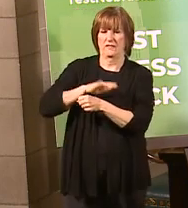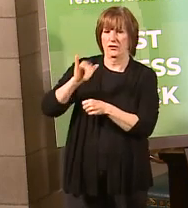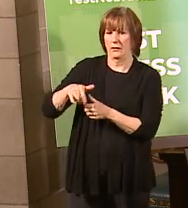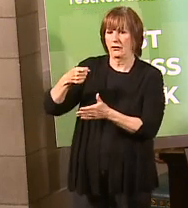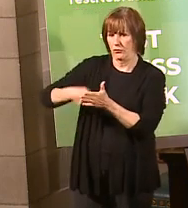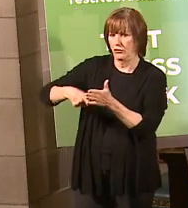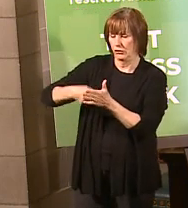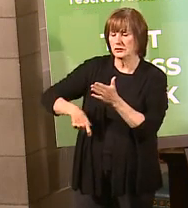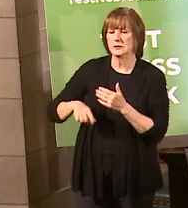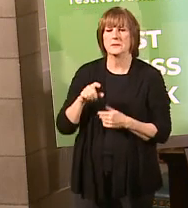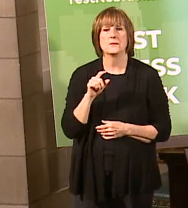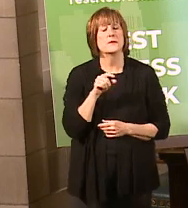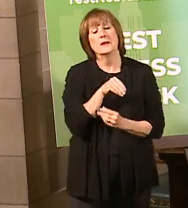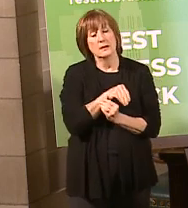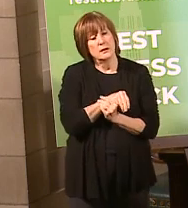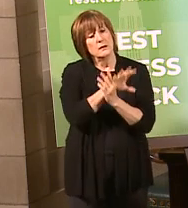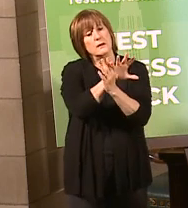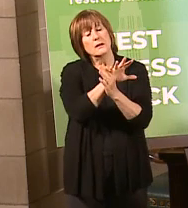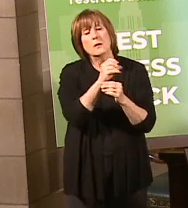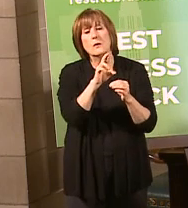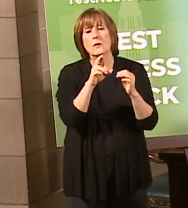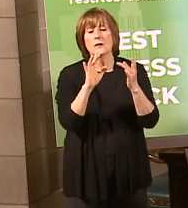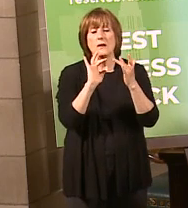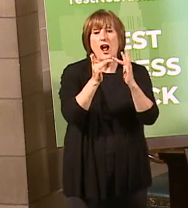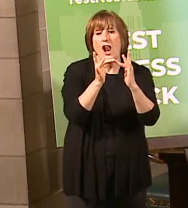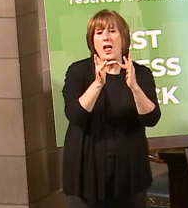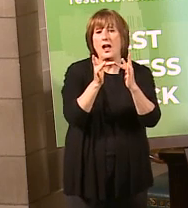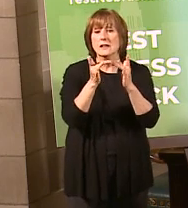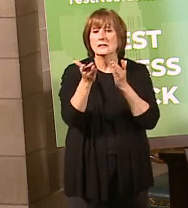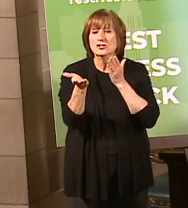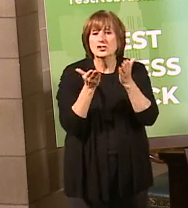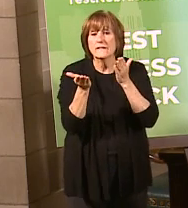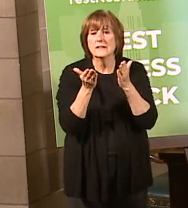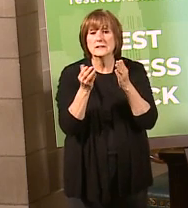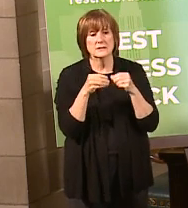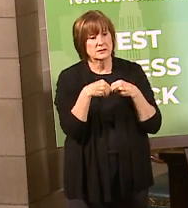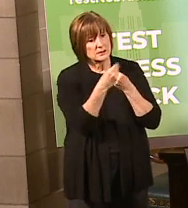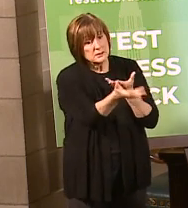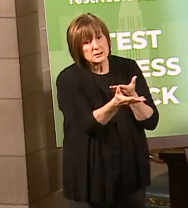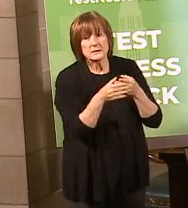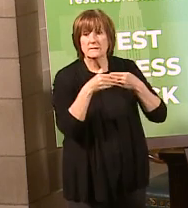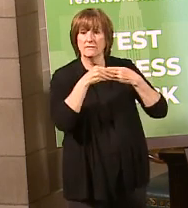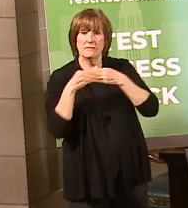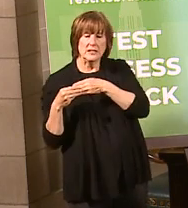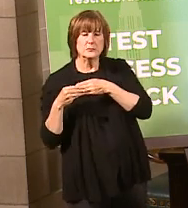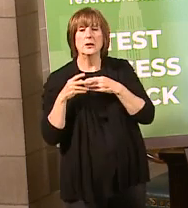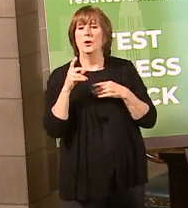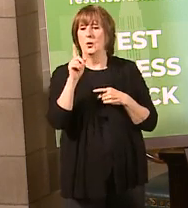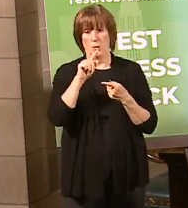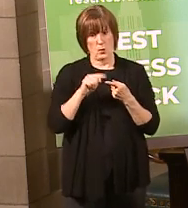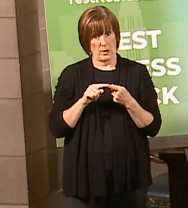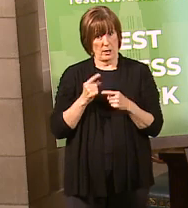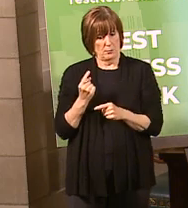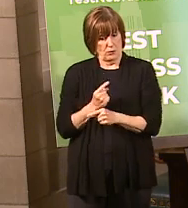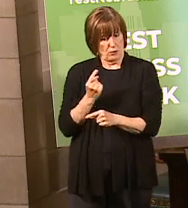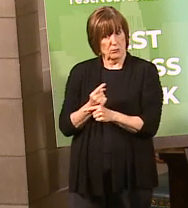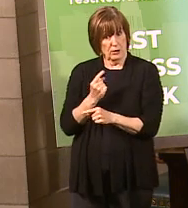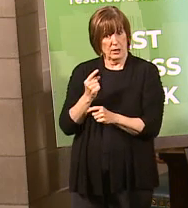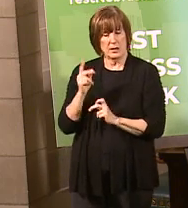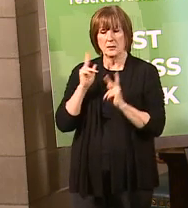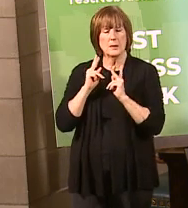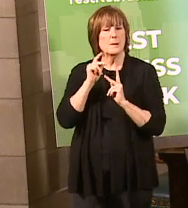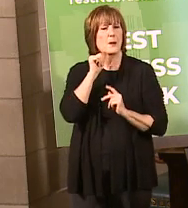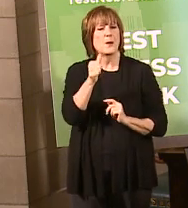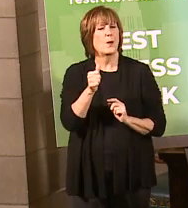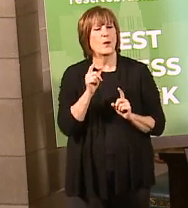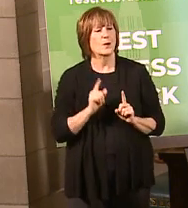-monitoring or the electronic method of service delivery, the other flexibility that's allowed. So when appropriate, again, folks aren't